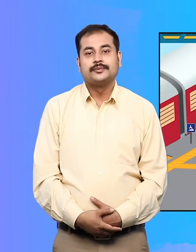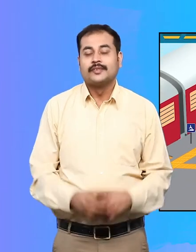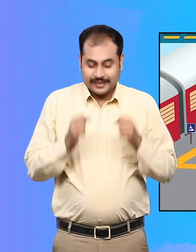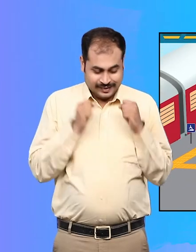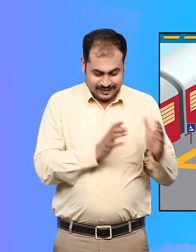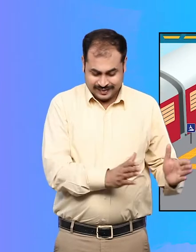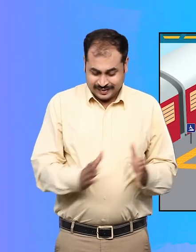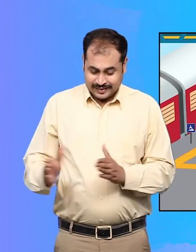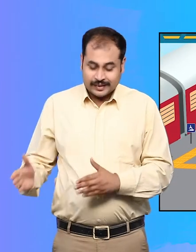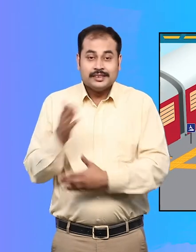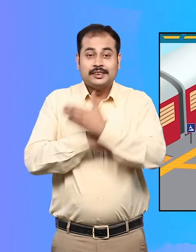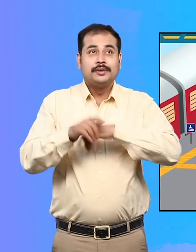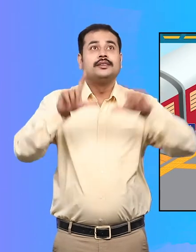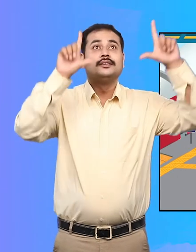Reserved seating signboard.